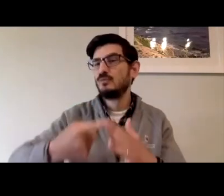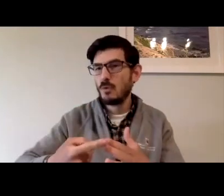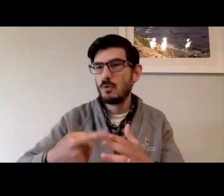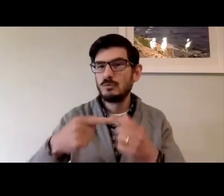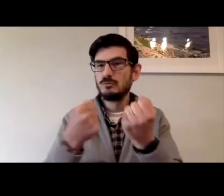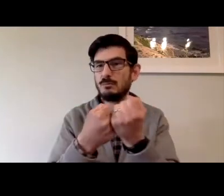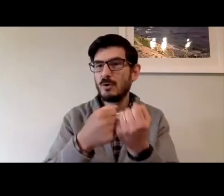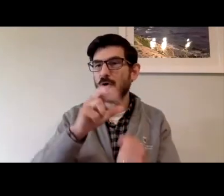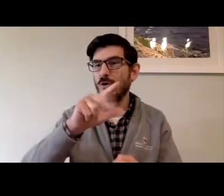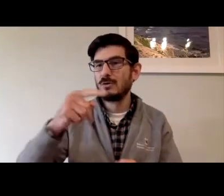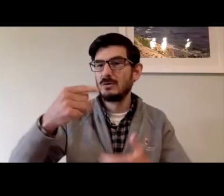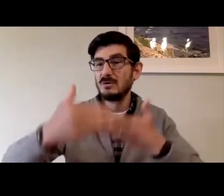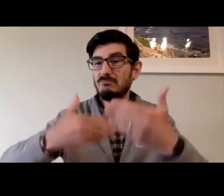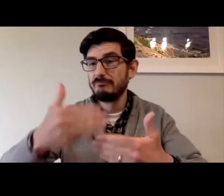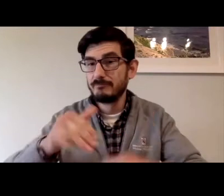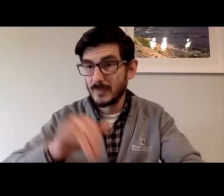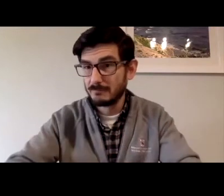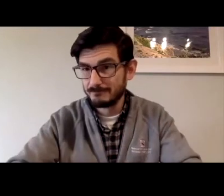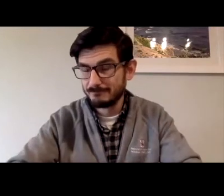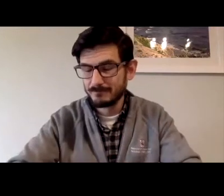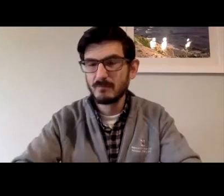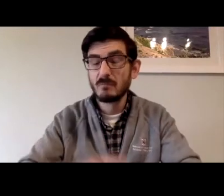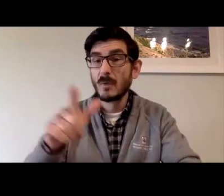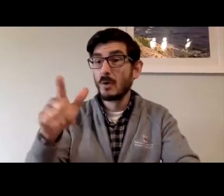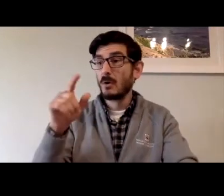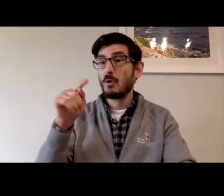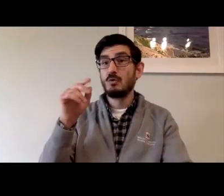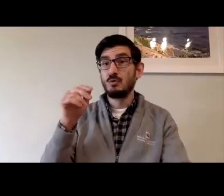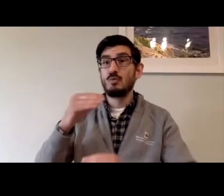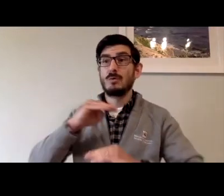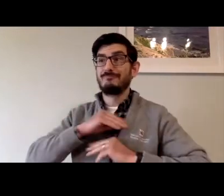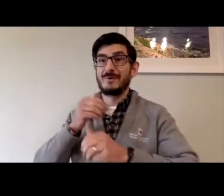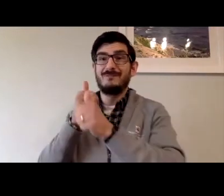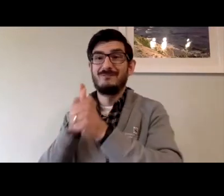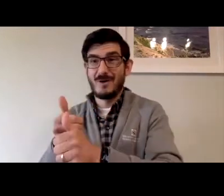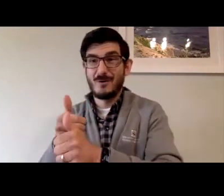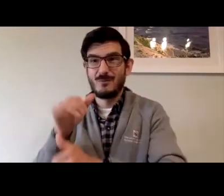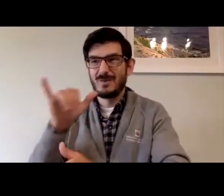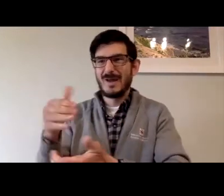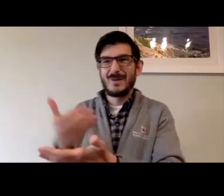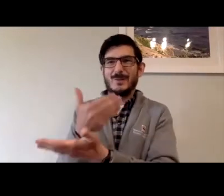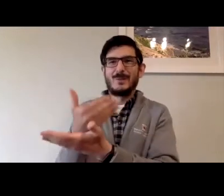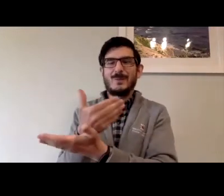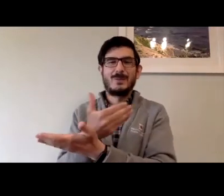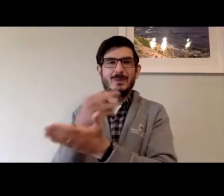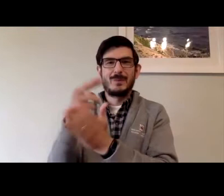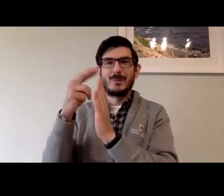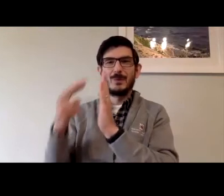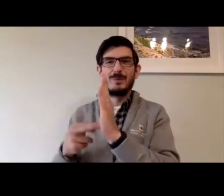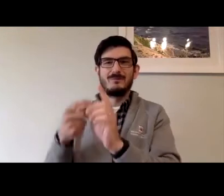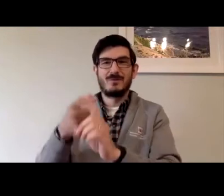three of these cohorts would be would work in concert to get us to the point where we could make RTT usable.